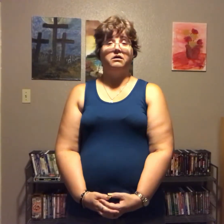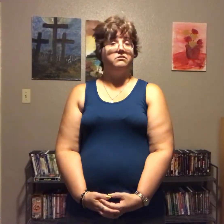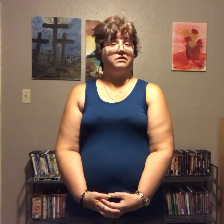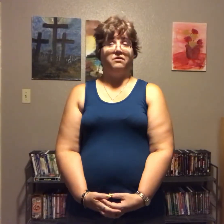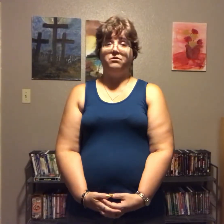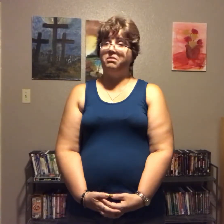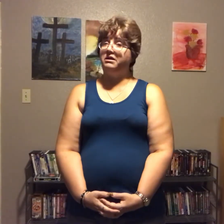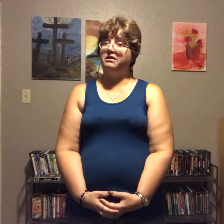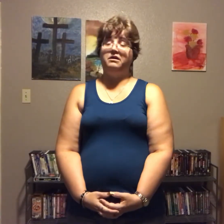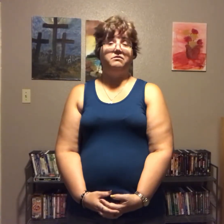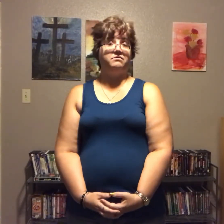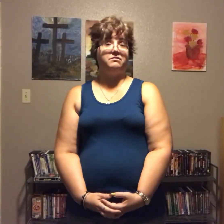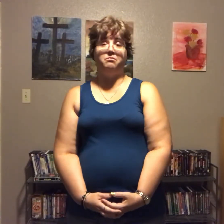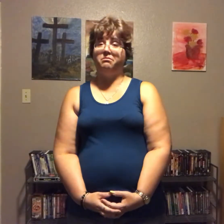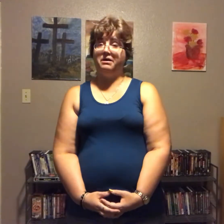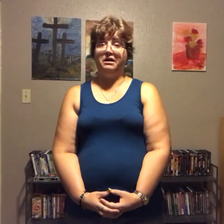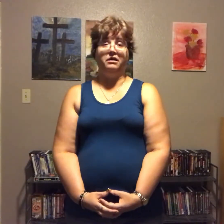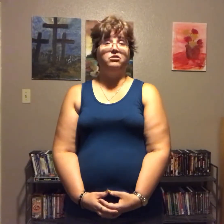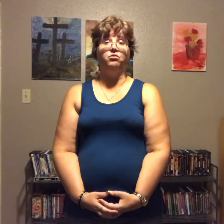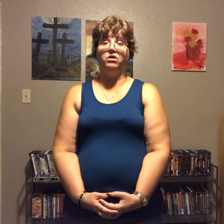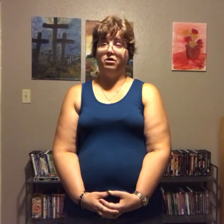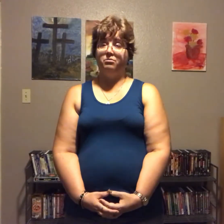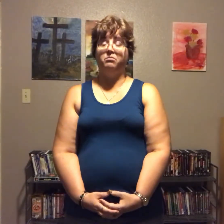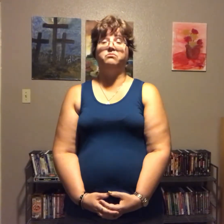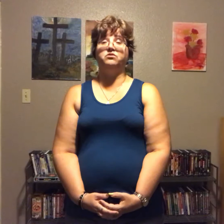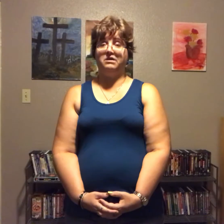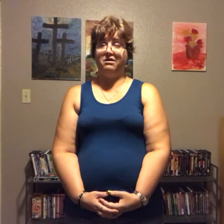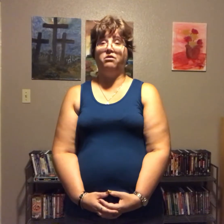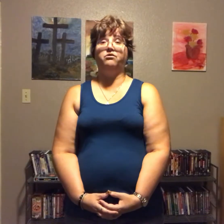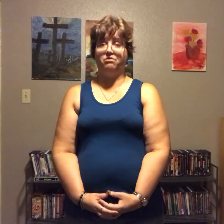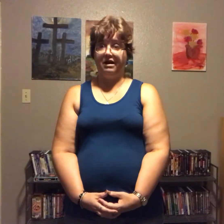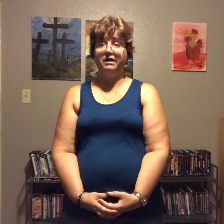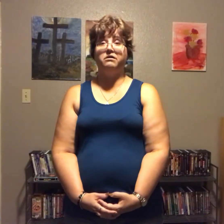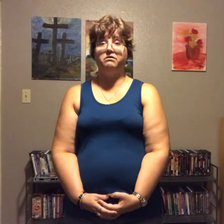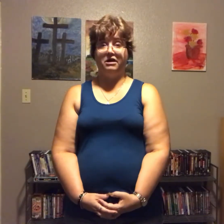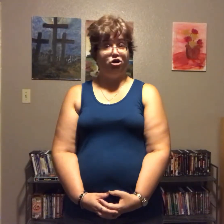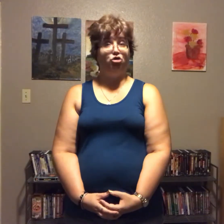because everybody needs somebody to help them stay on track they do